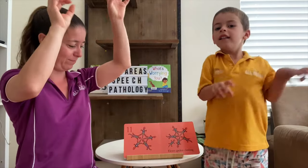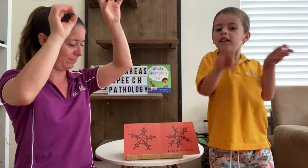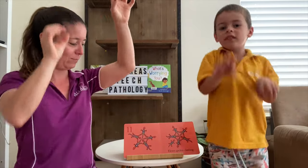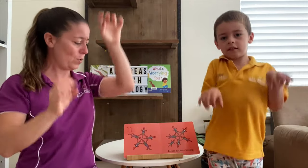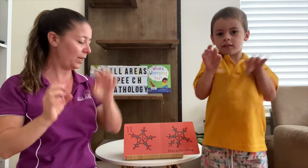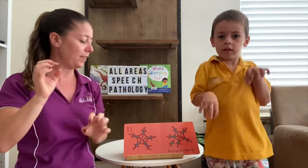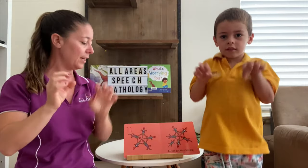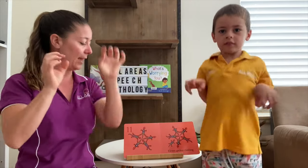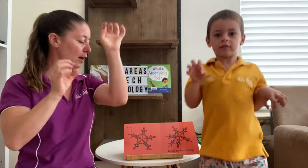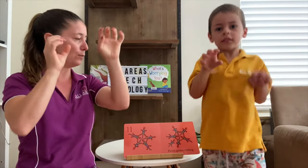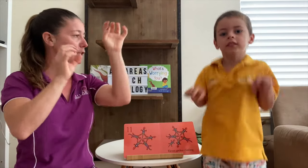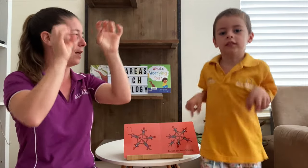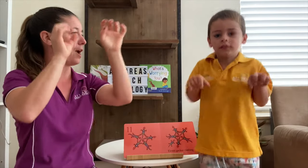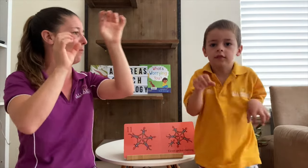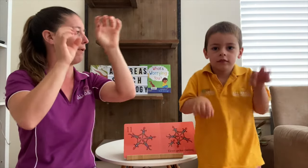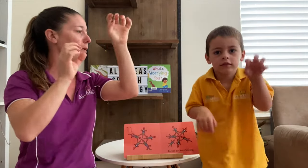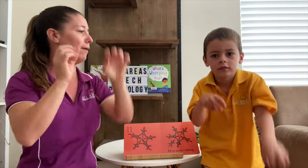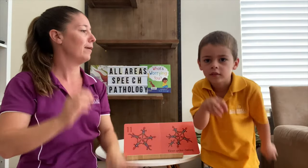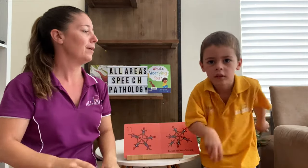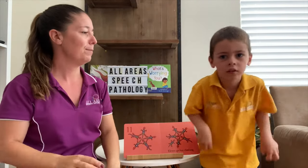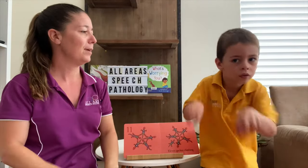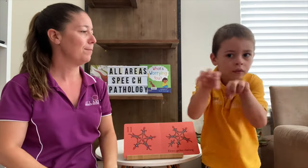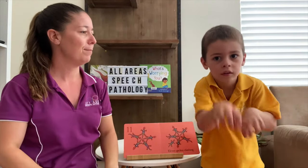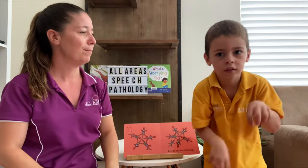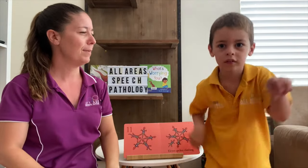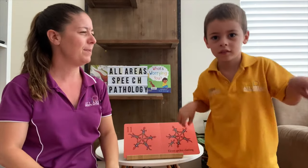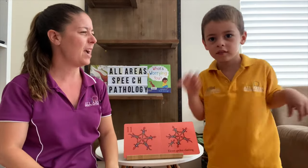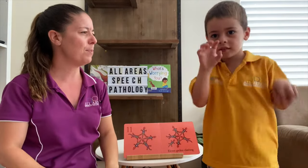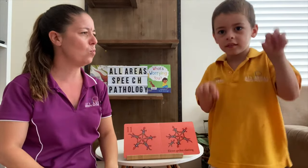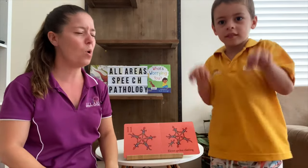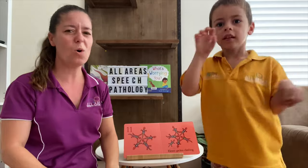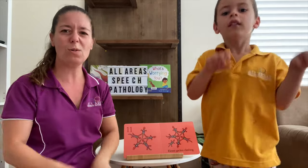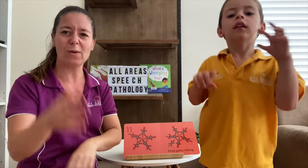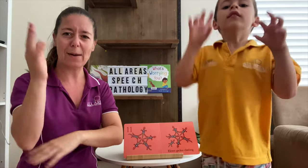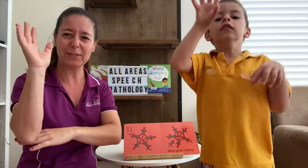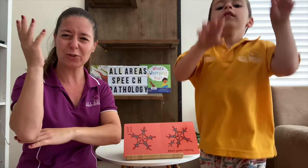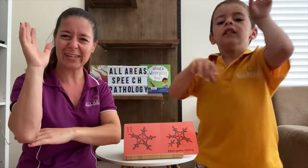where do you think a gecko would climb maybe up a wall or up a tree